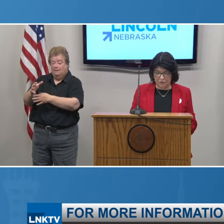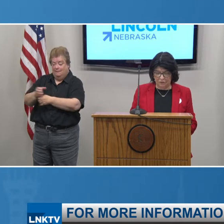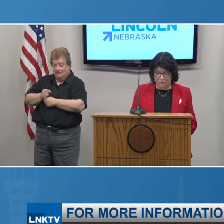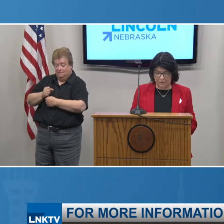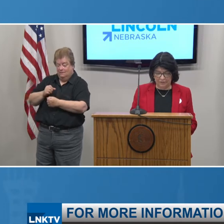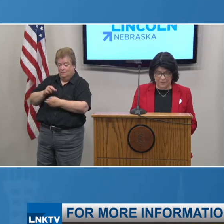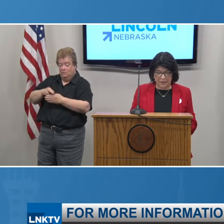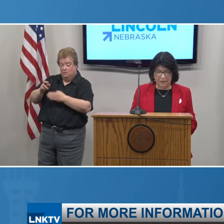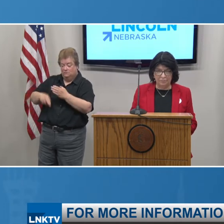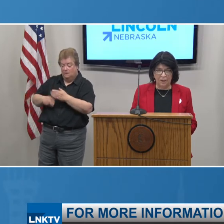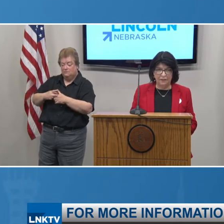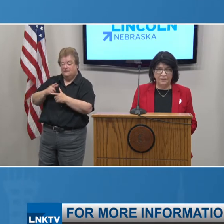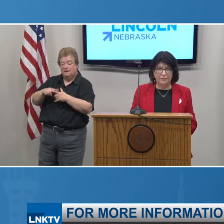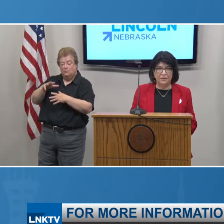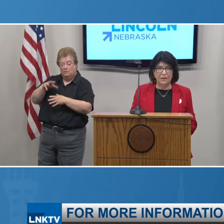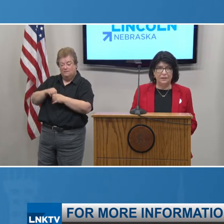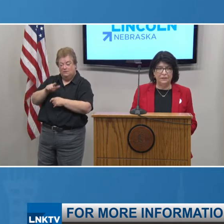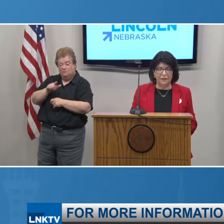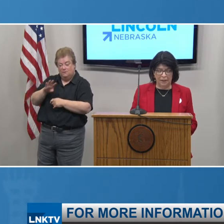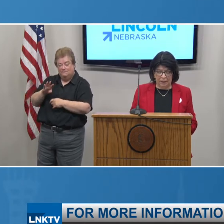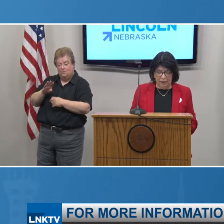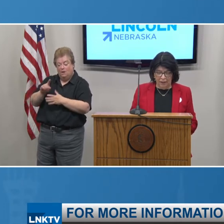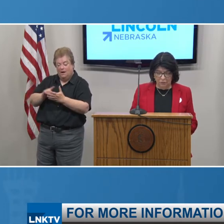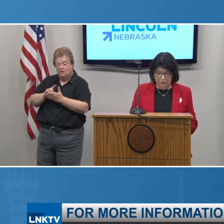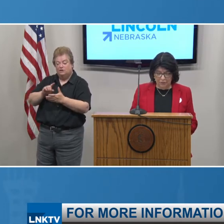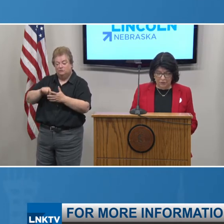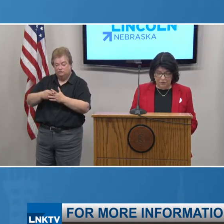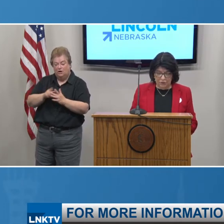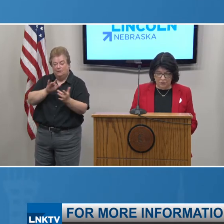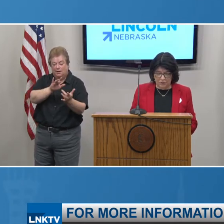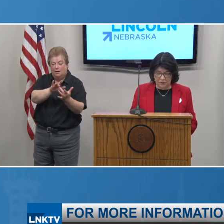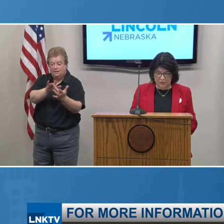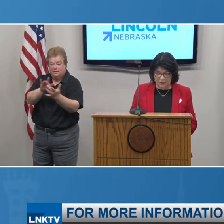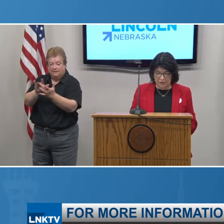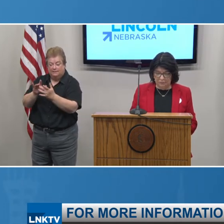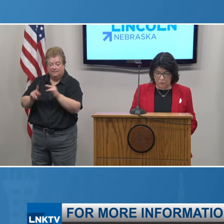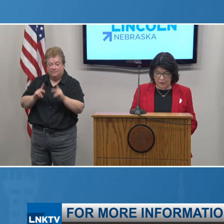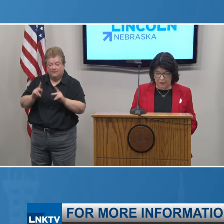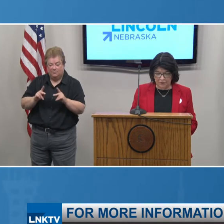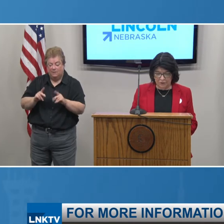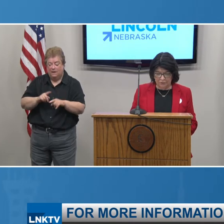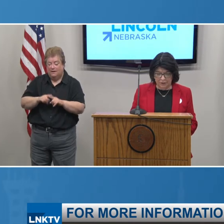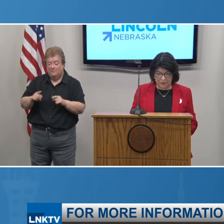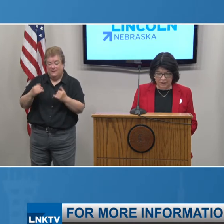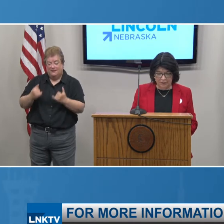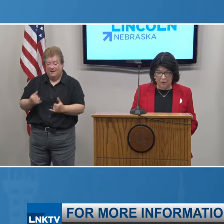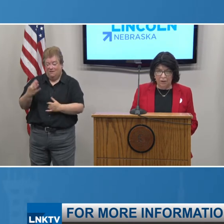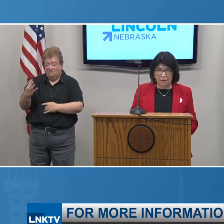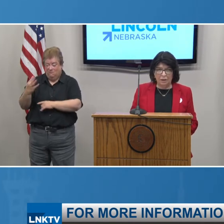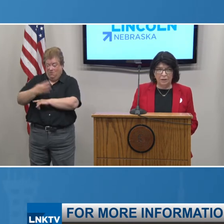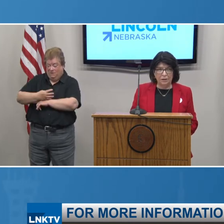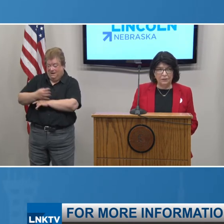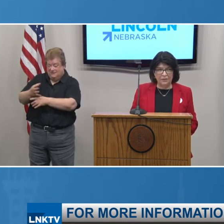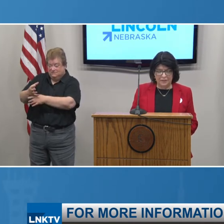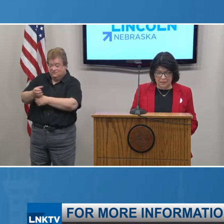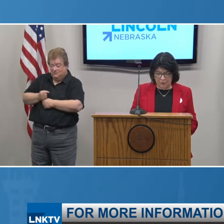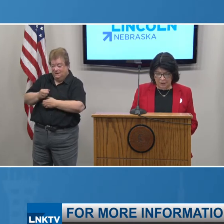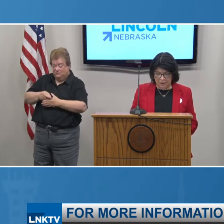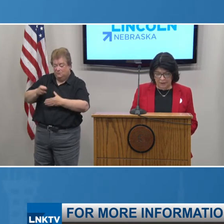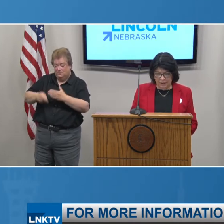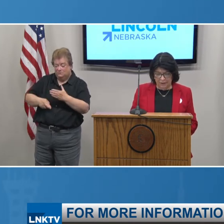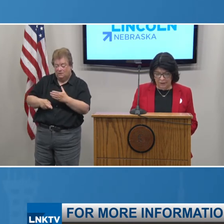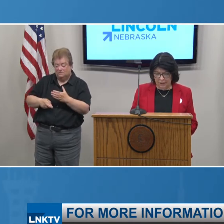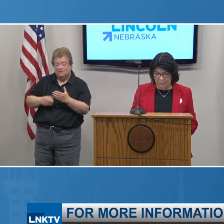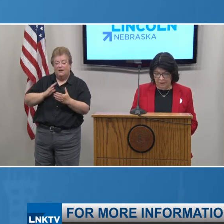notification from the state on positive tests. However, due to the nearly four-day turnaround time, our nurses